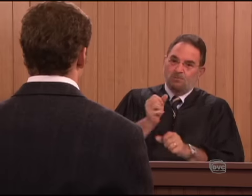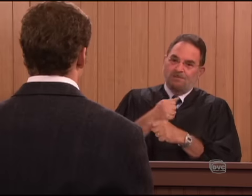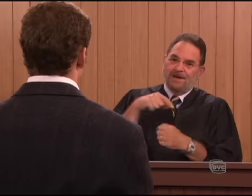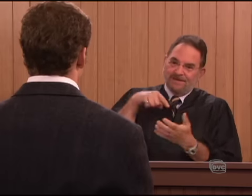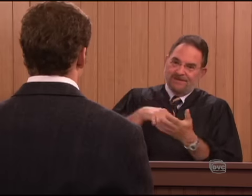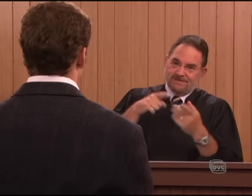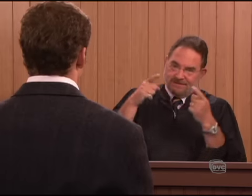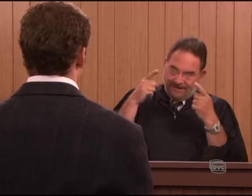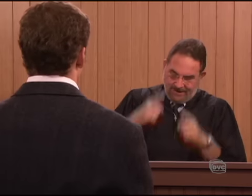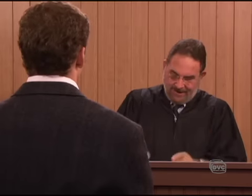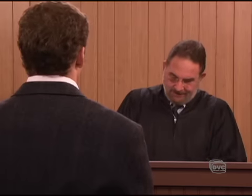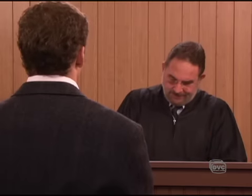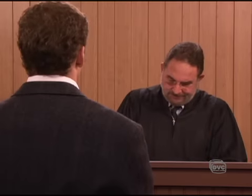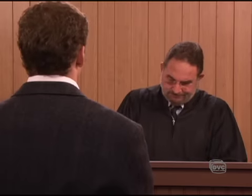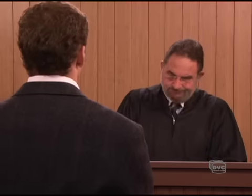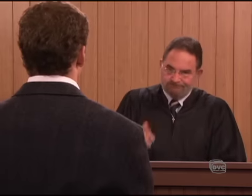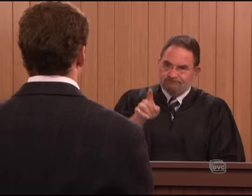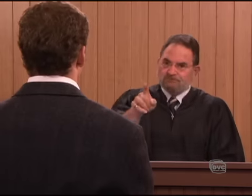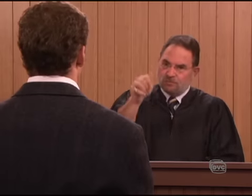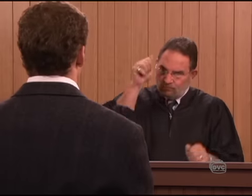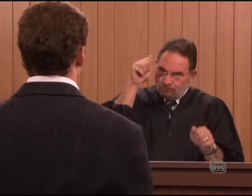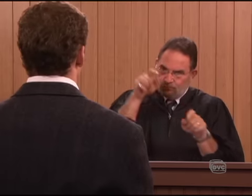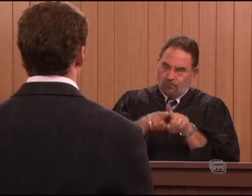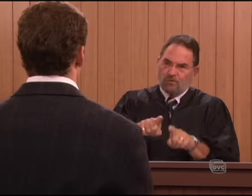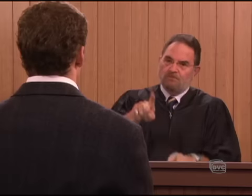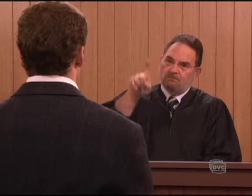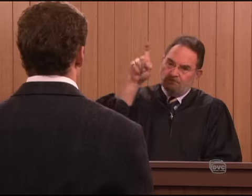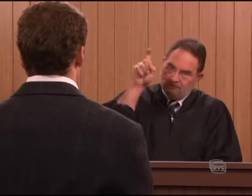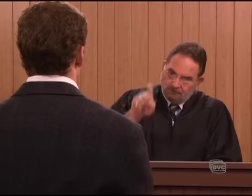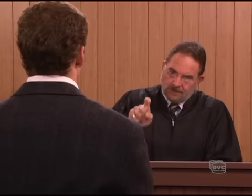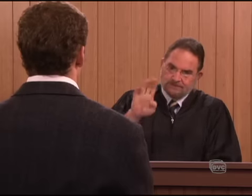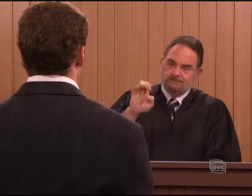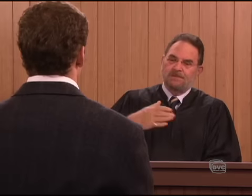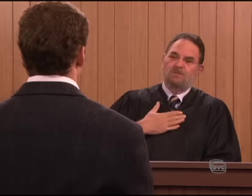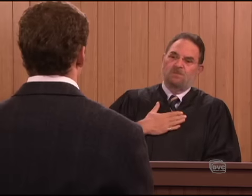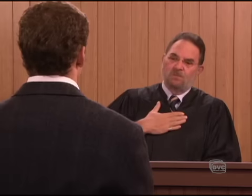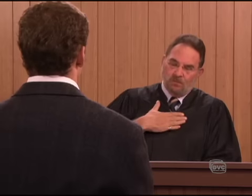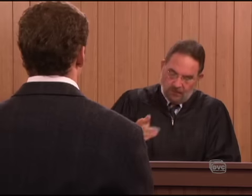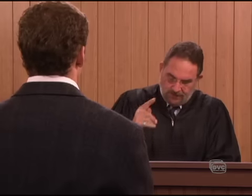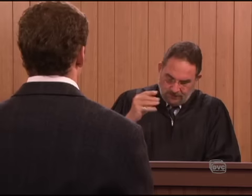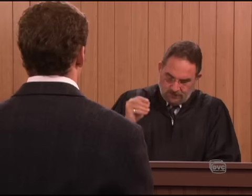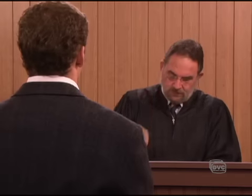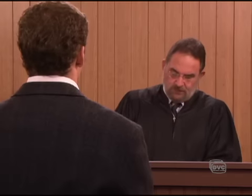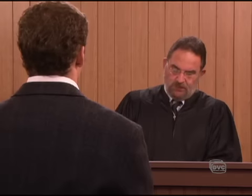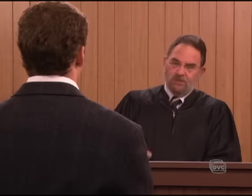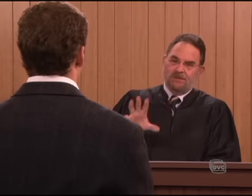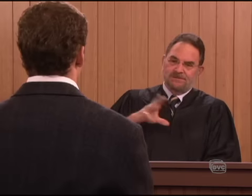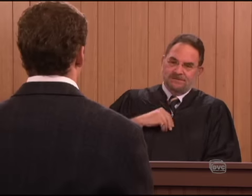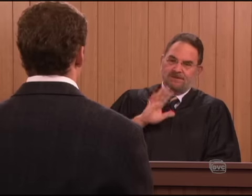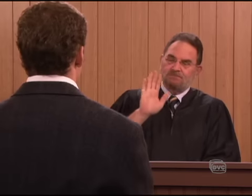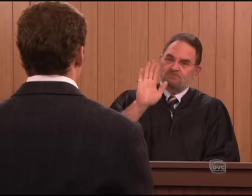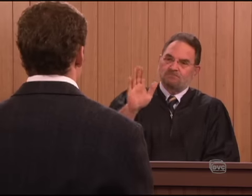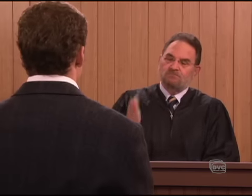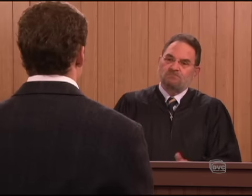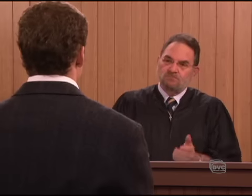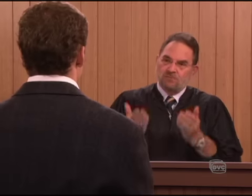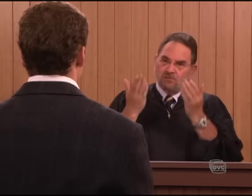But in order to make this happen, your brother must be willing to accept your